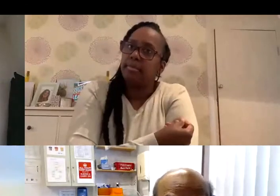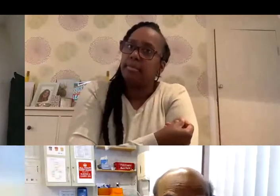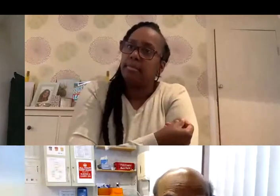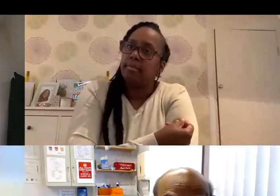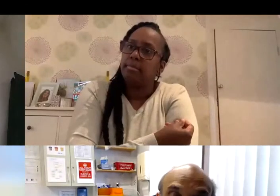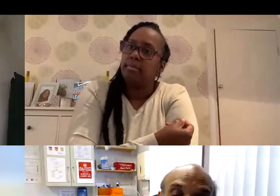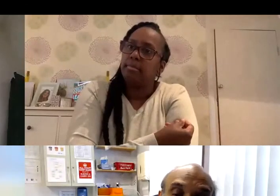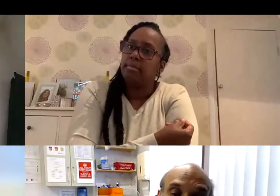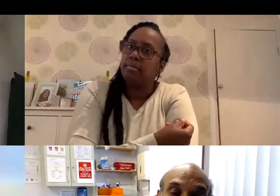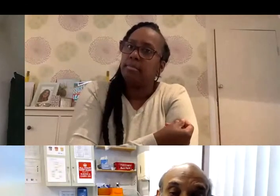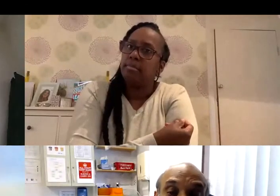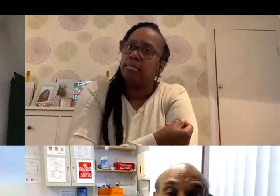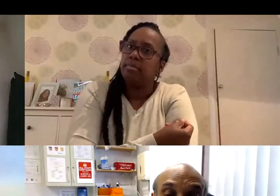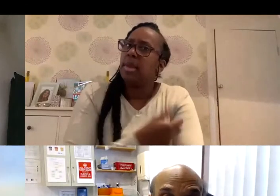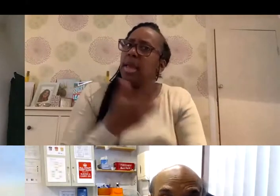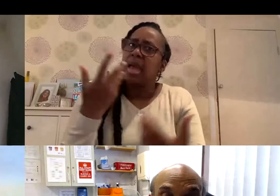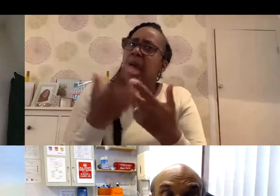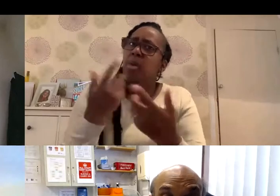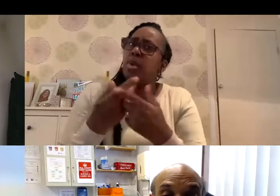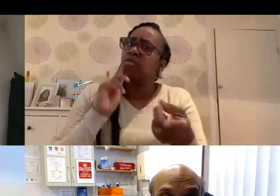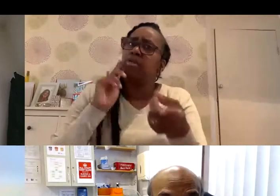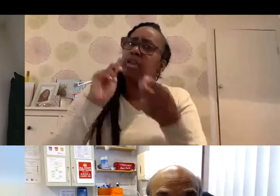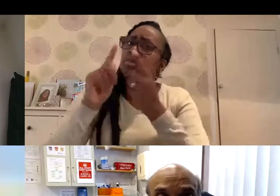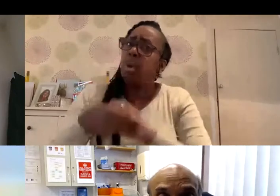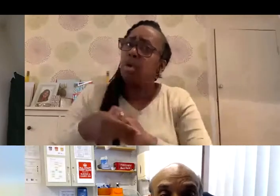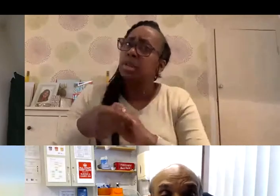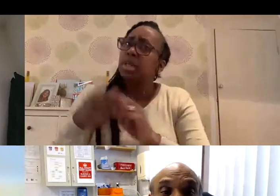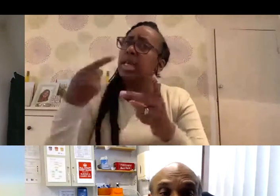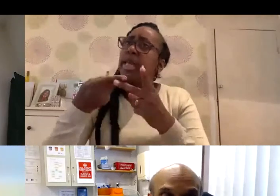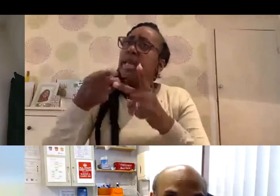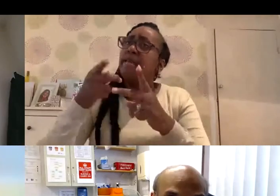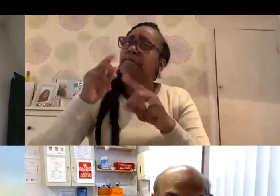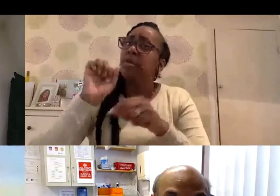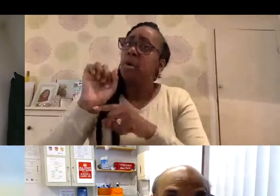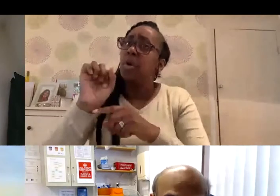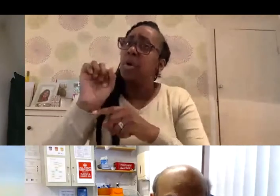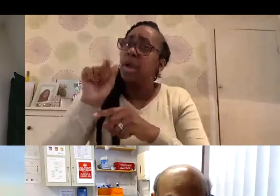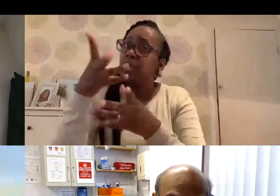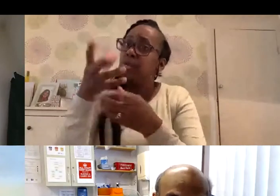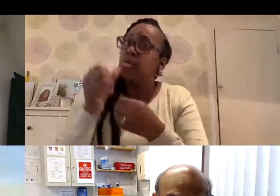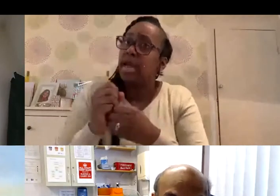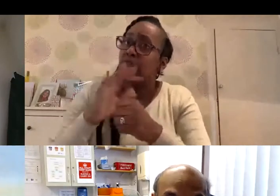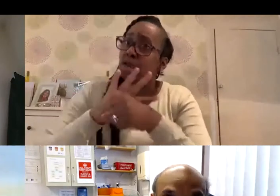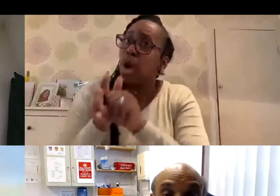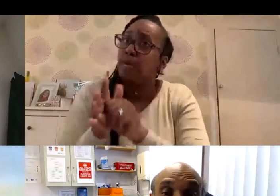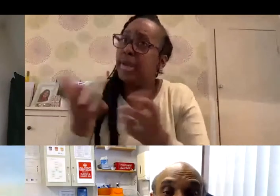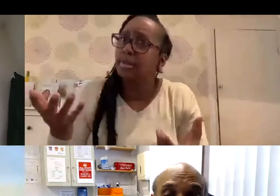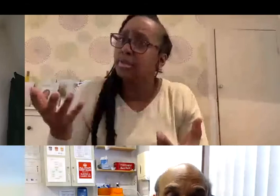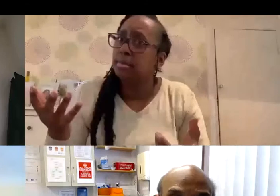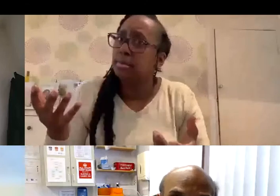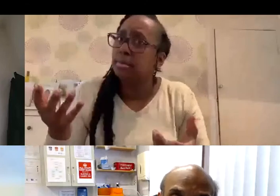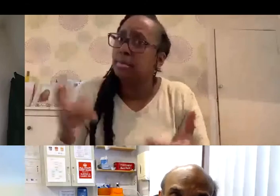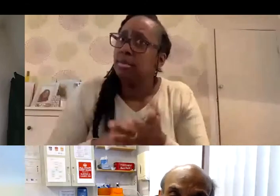how is your body going to respond if your body meets COVID-19 virus itself? So if the